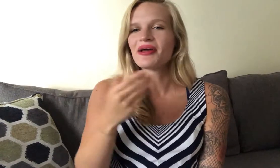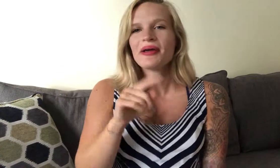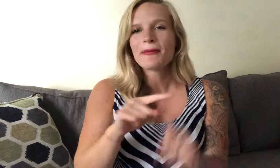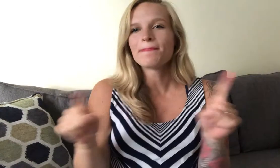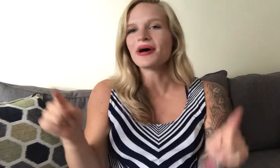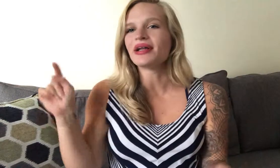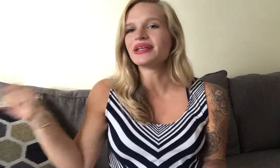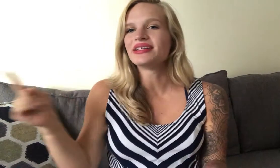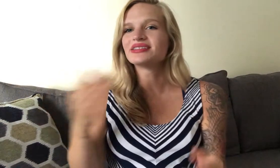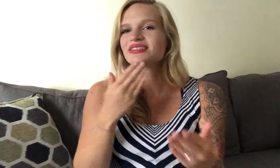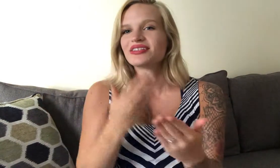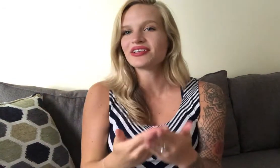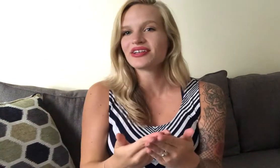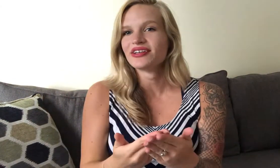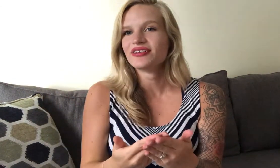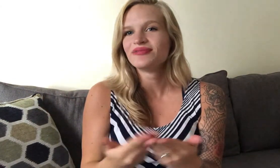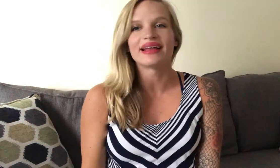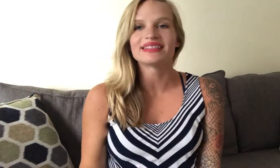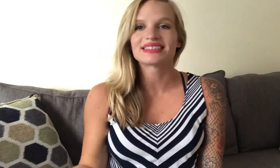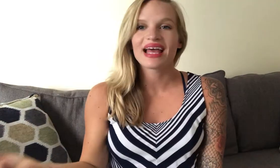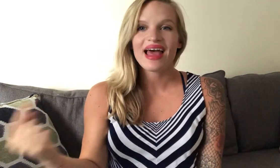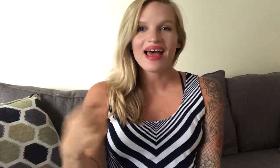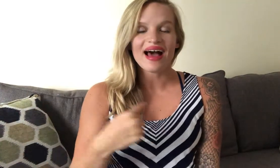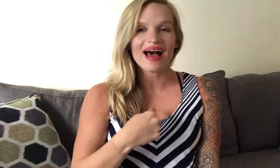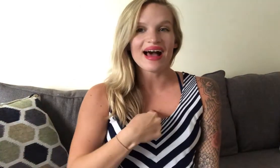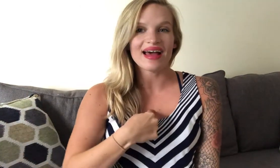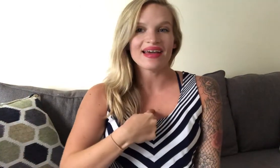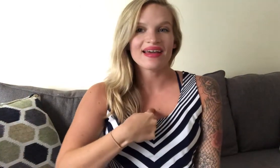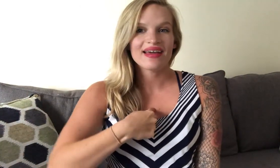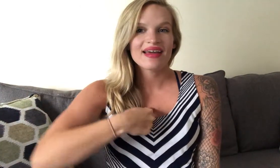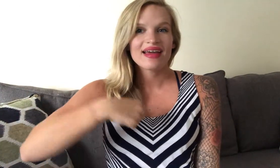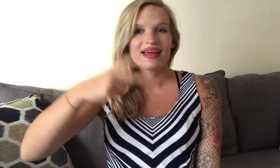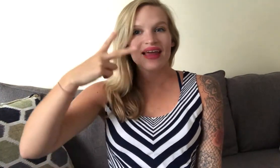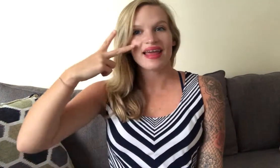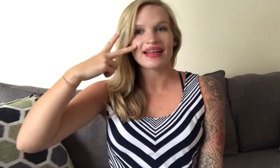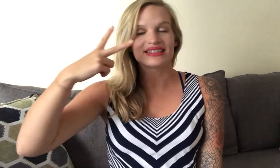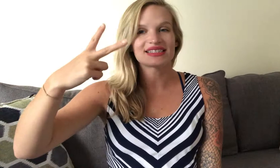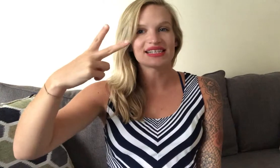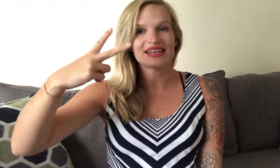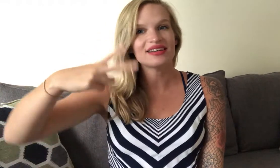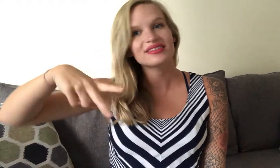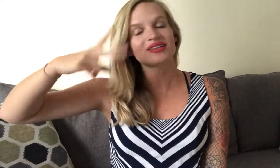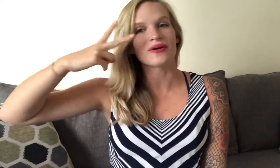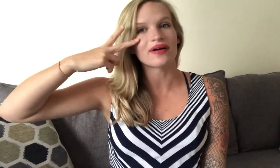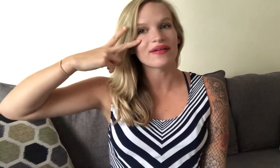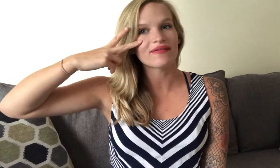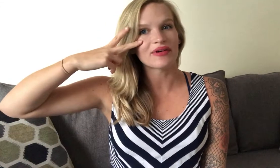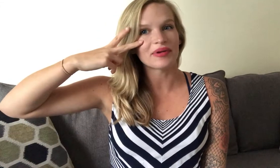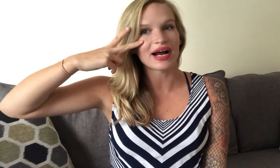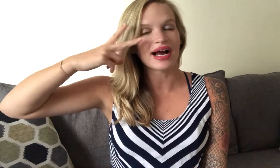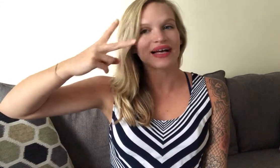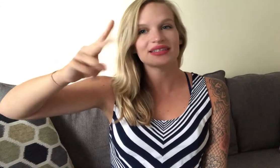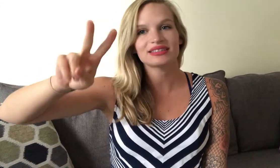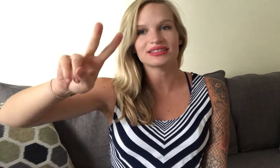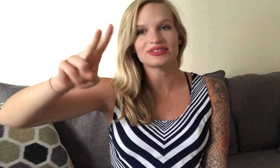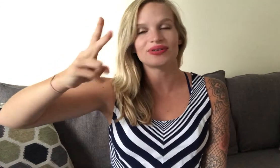but he's good I can see so from your eyes to